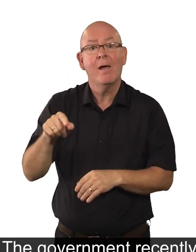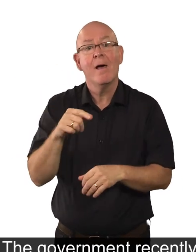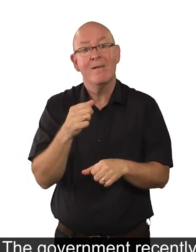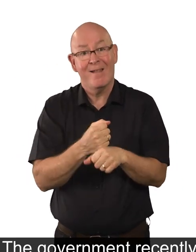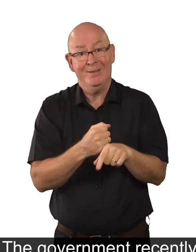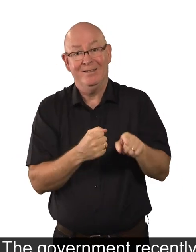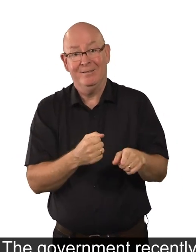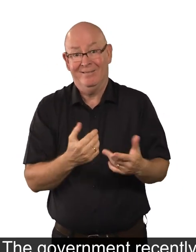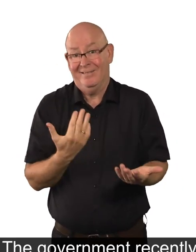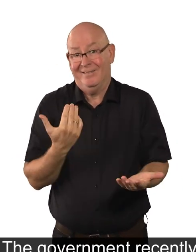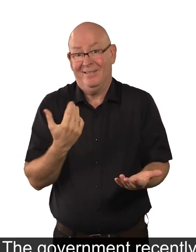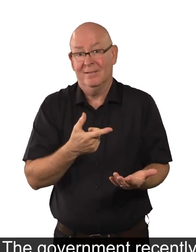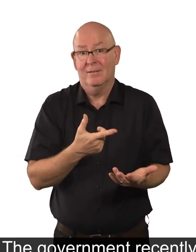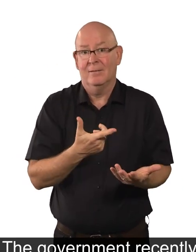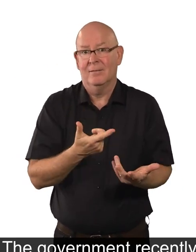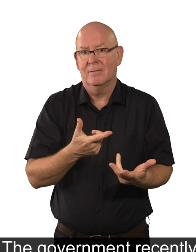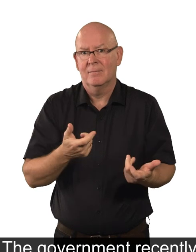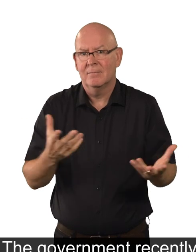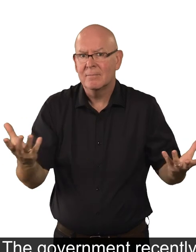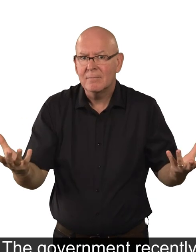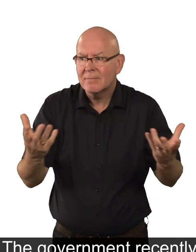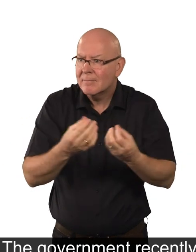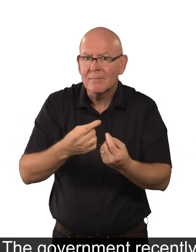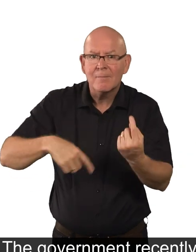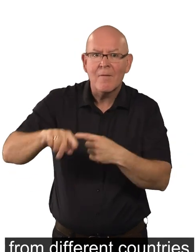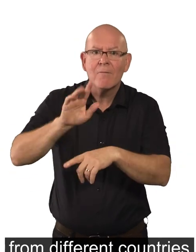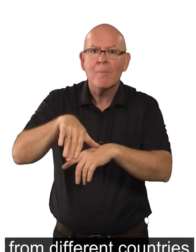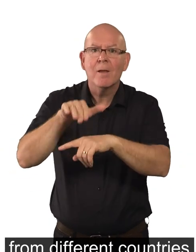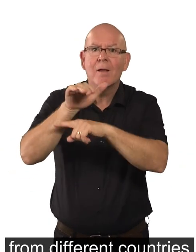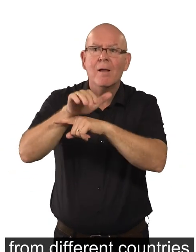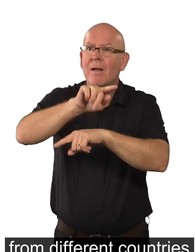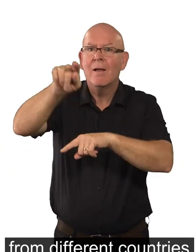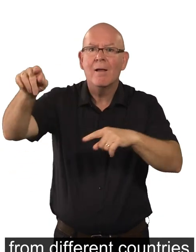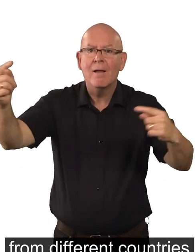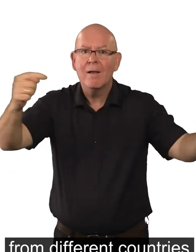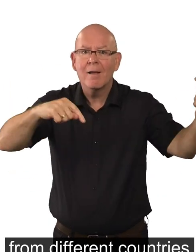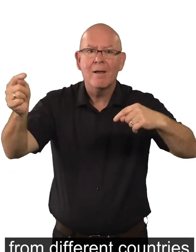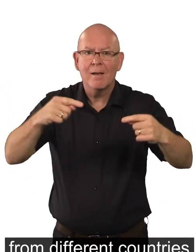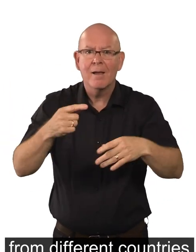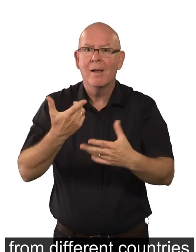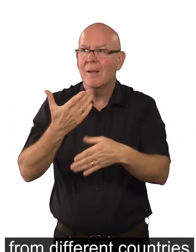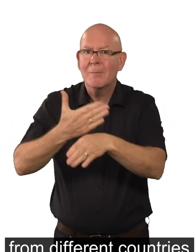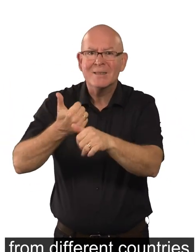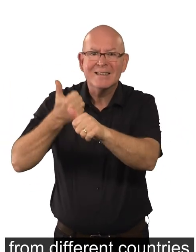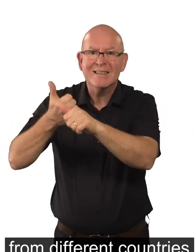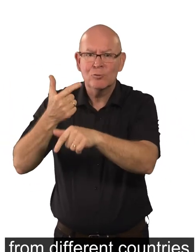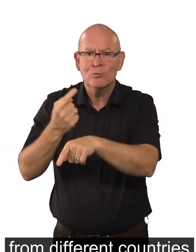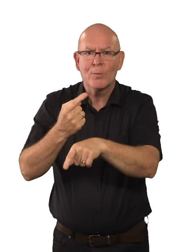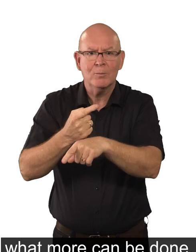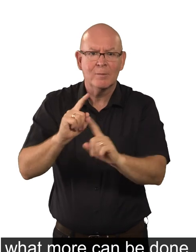The Government recently brought together people from different countries and businesses to talk about what more can